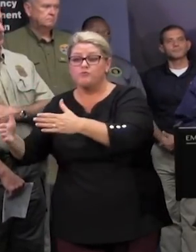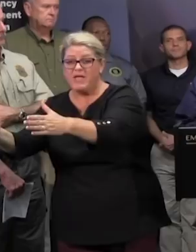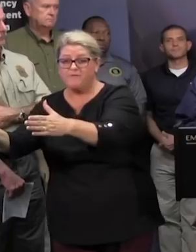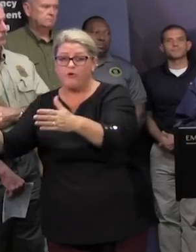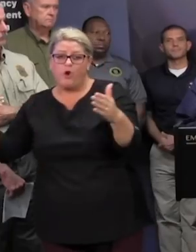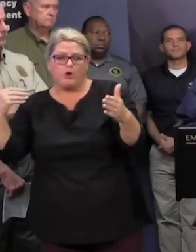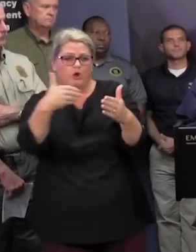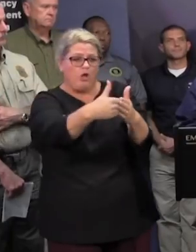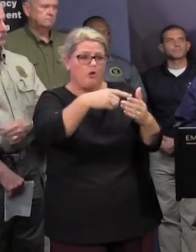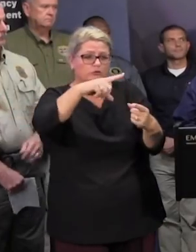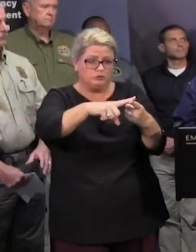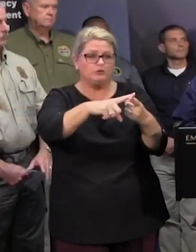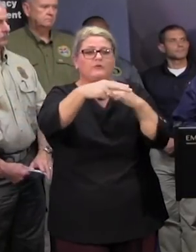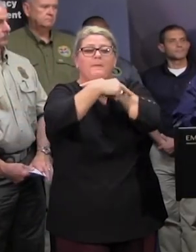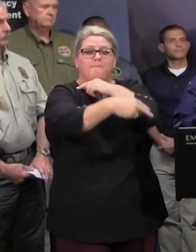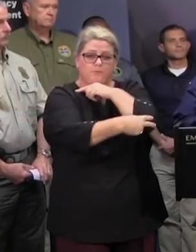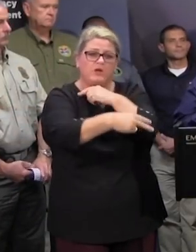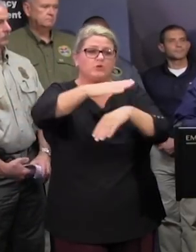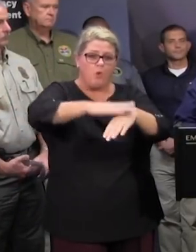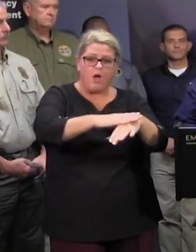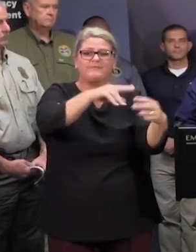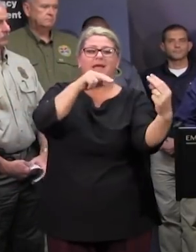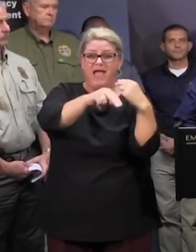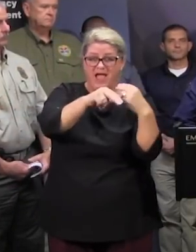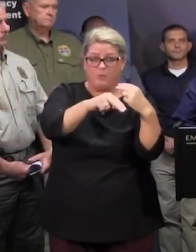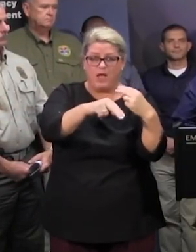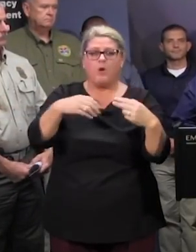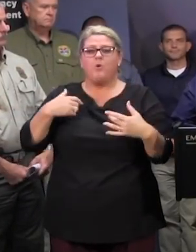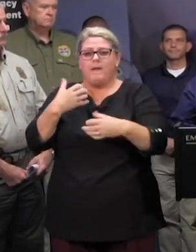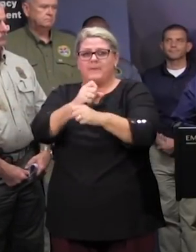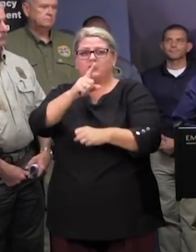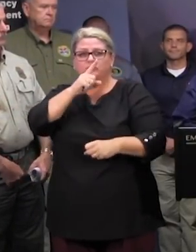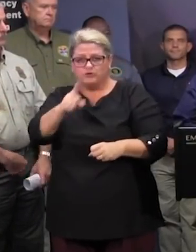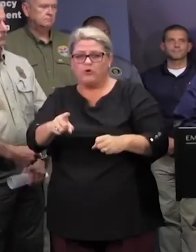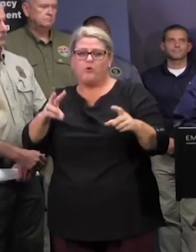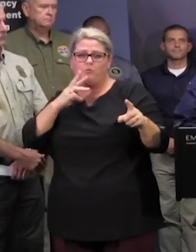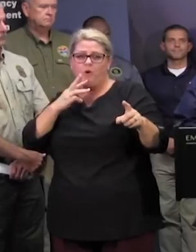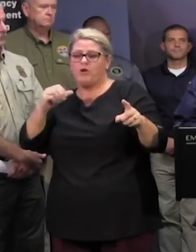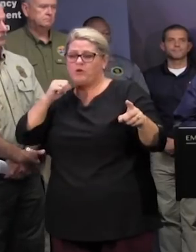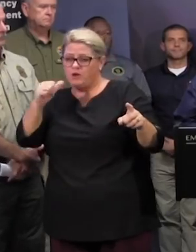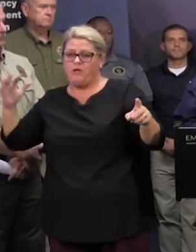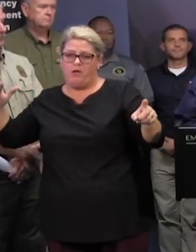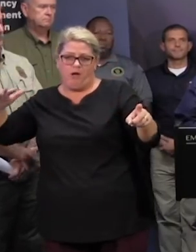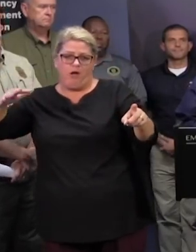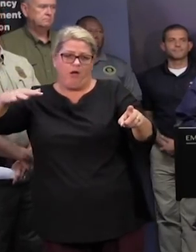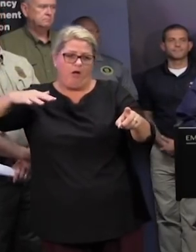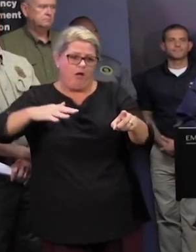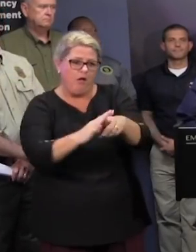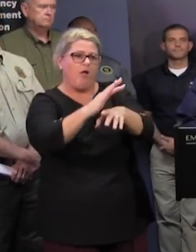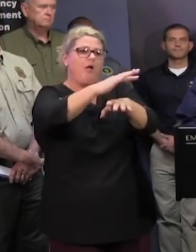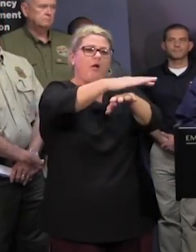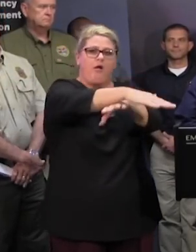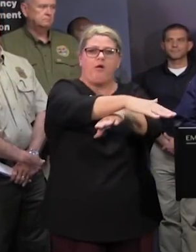study all those items to determine where the road could potentially over top and so by doing that analysis based on currently available